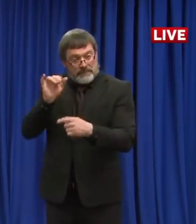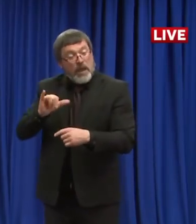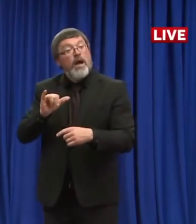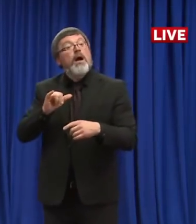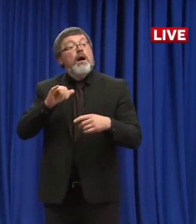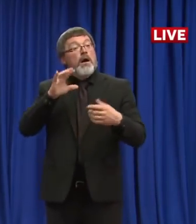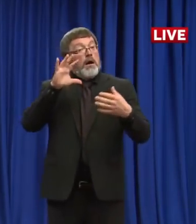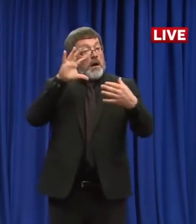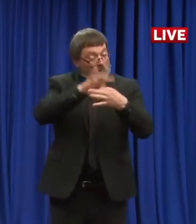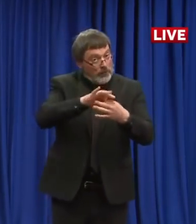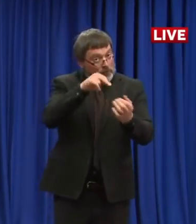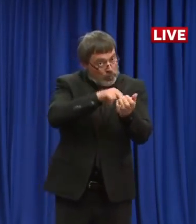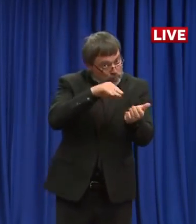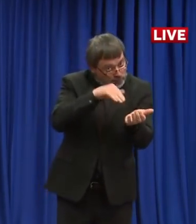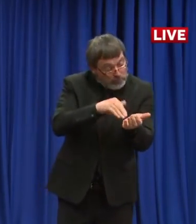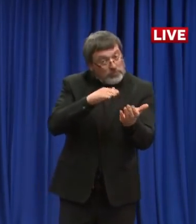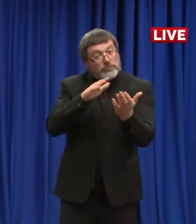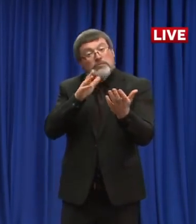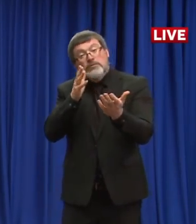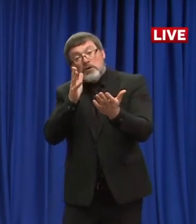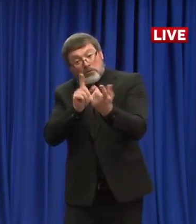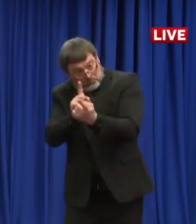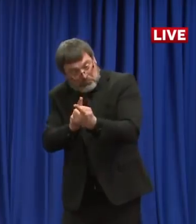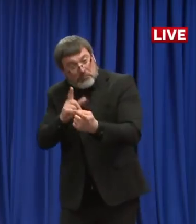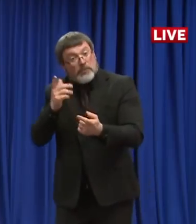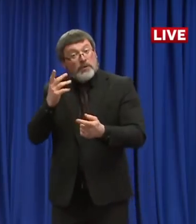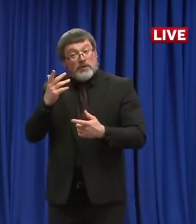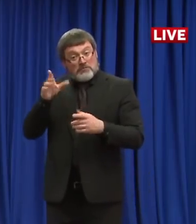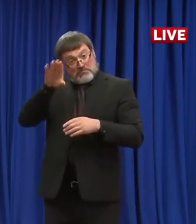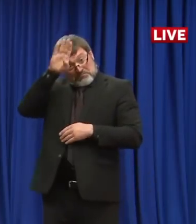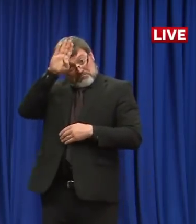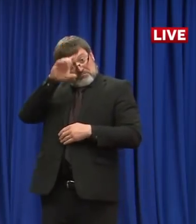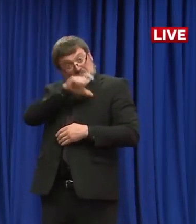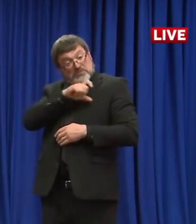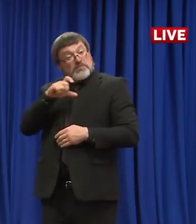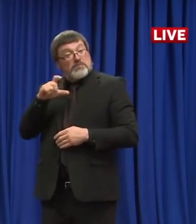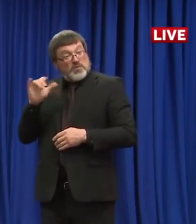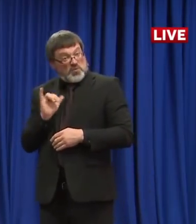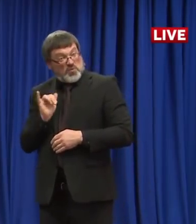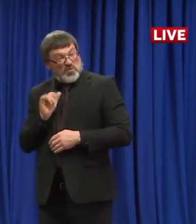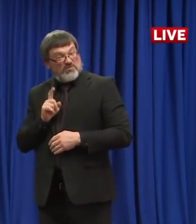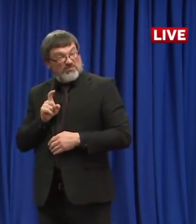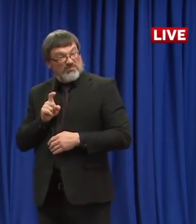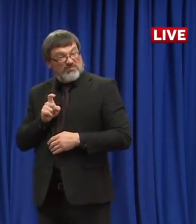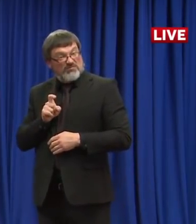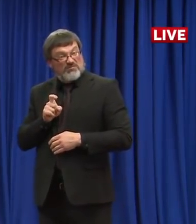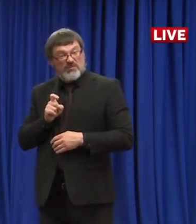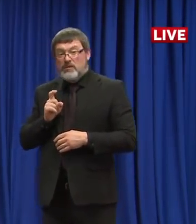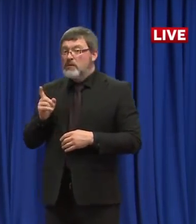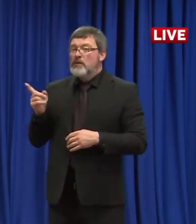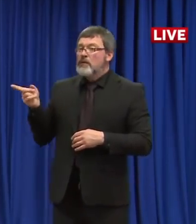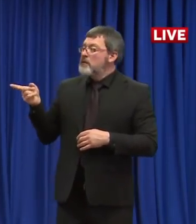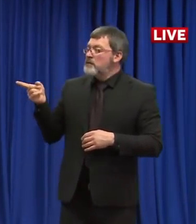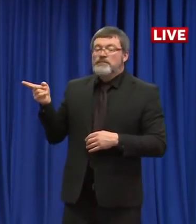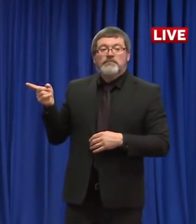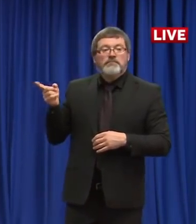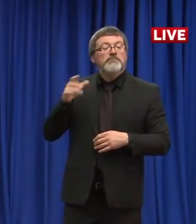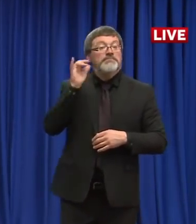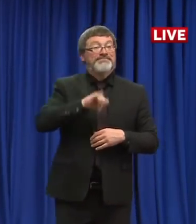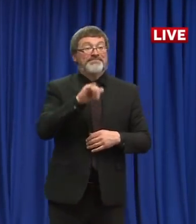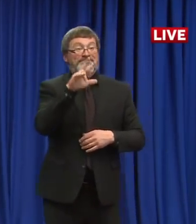there, are you looking at that as another entity to maybe pay? Yeah, right now that would be different. So the question revolves around the $300 and how it would